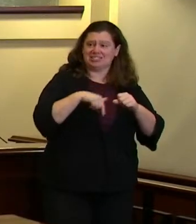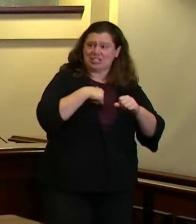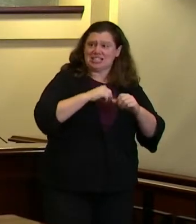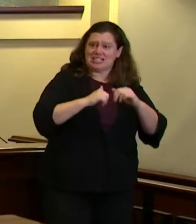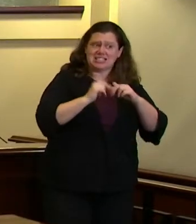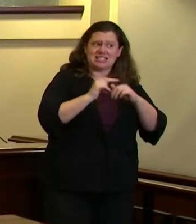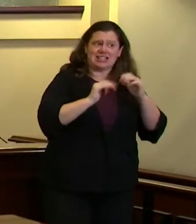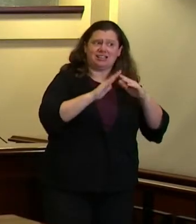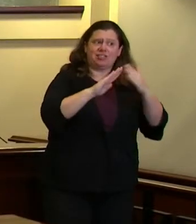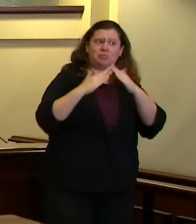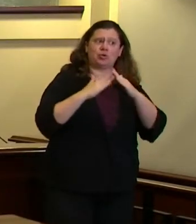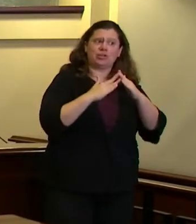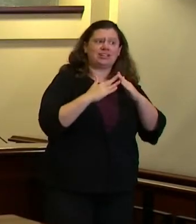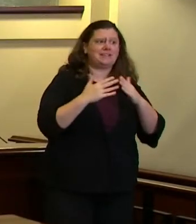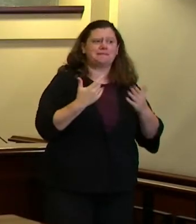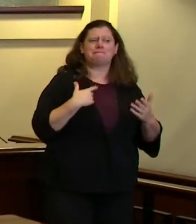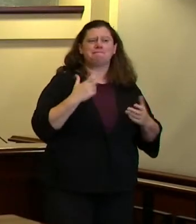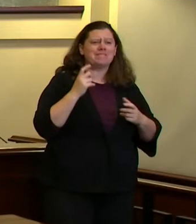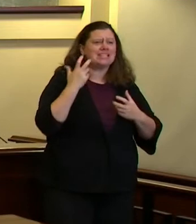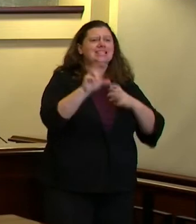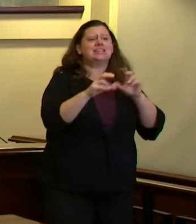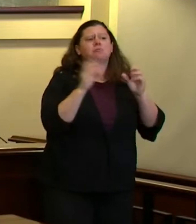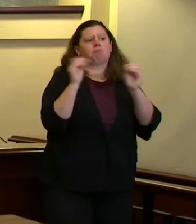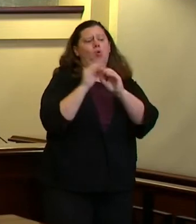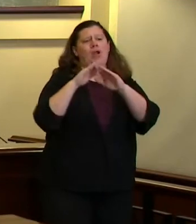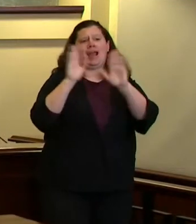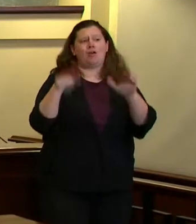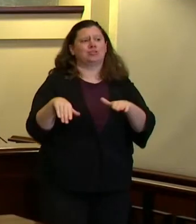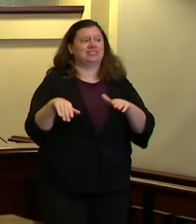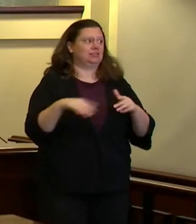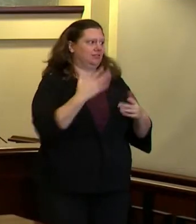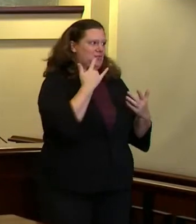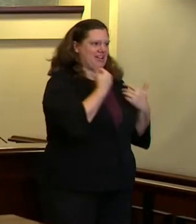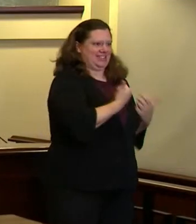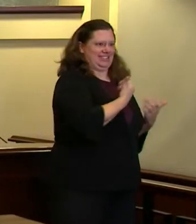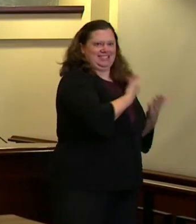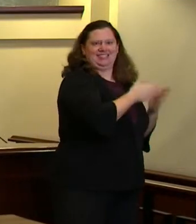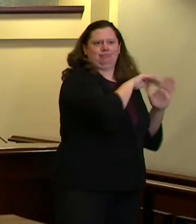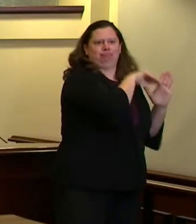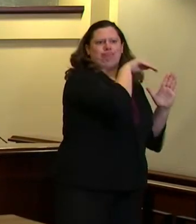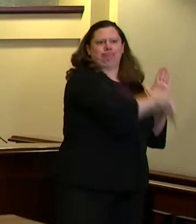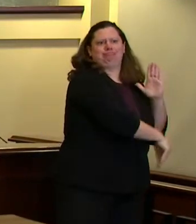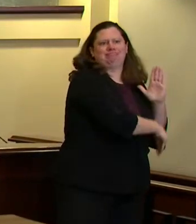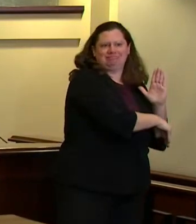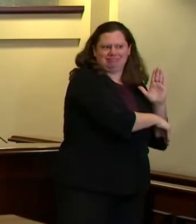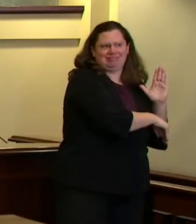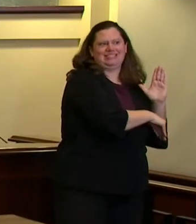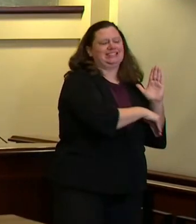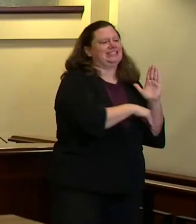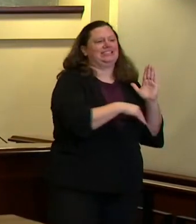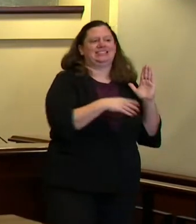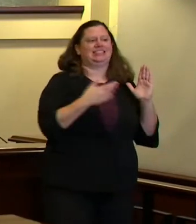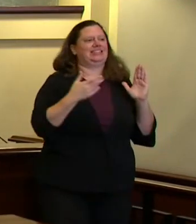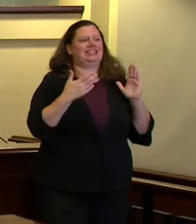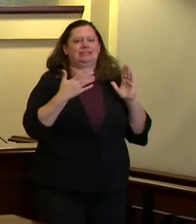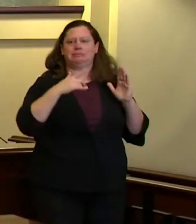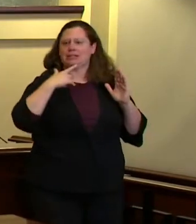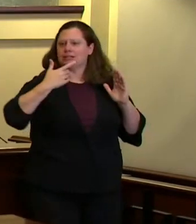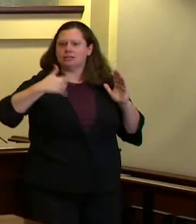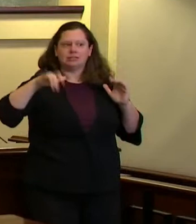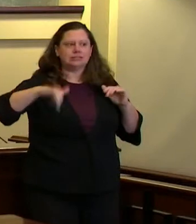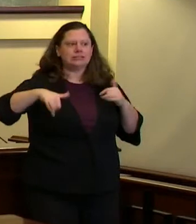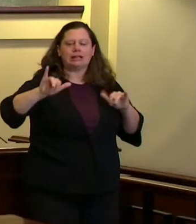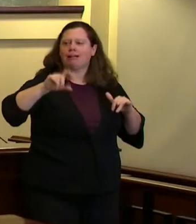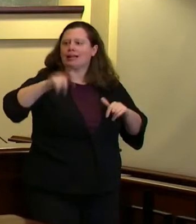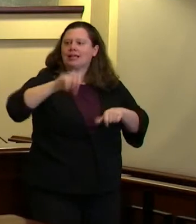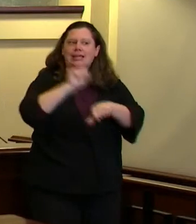housing during the great recession and yet we were still attracting a lot of high-skilled high-wage workers we were